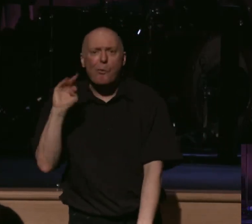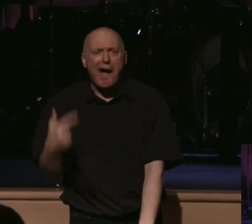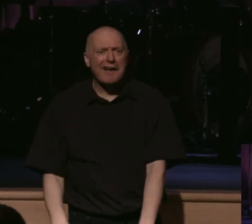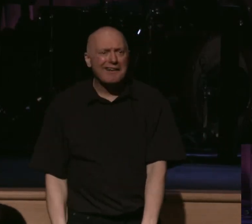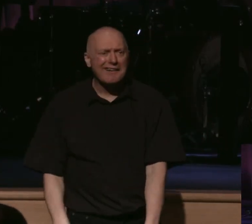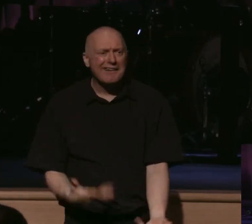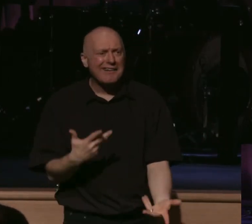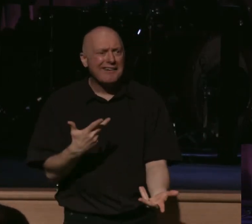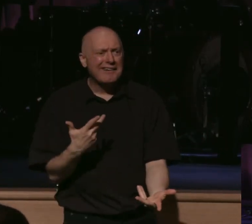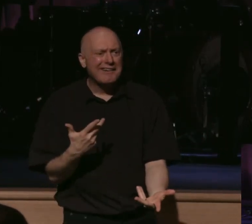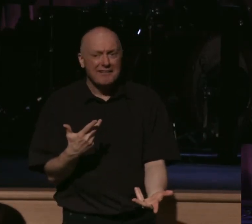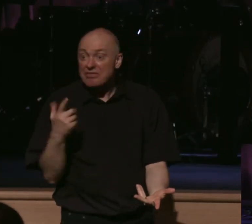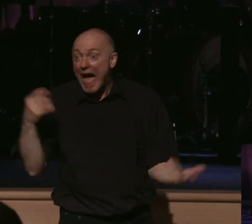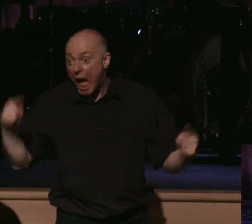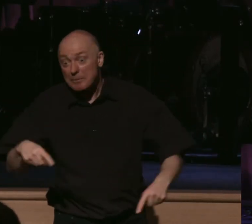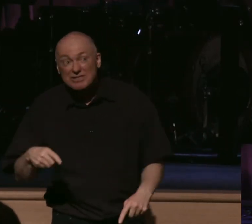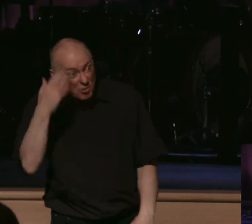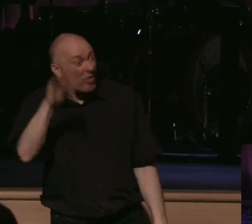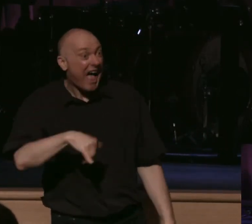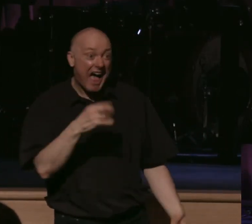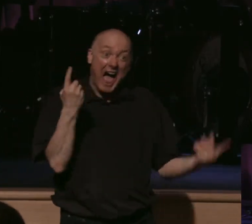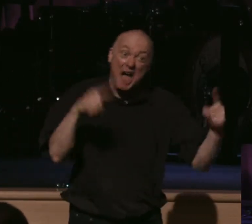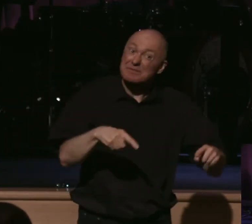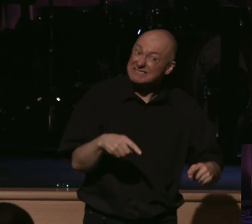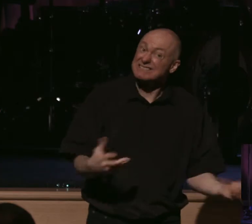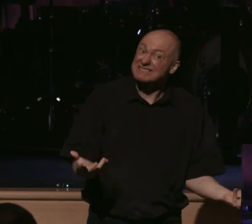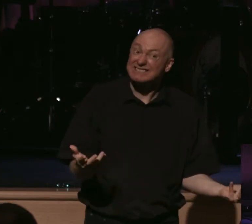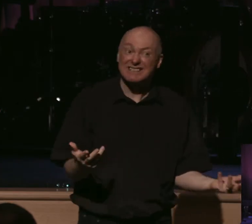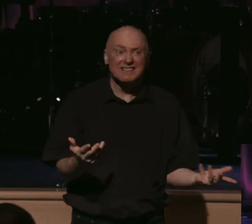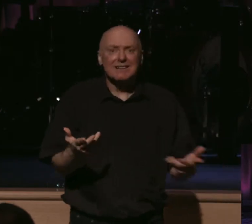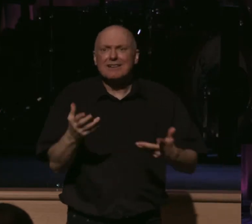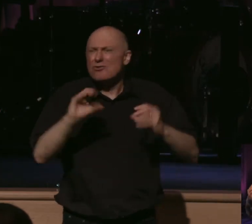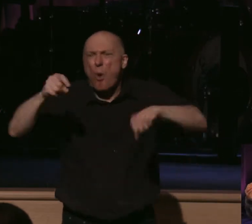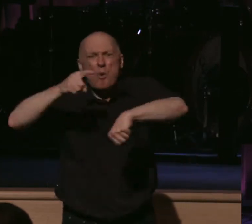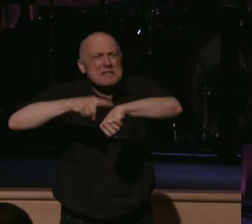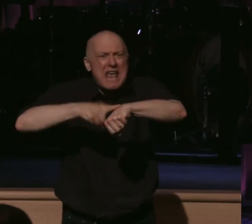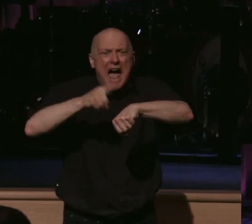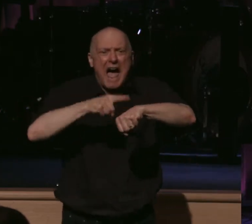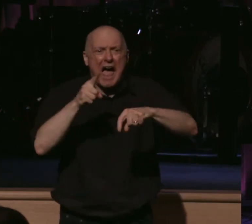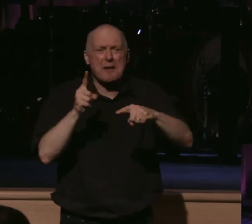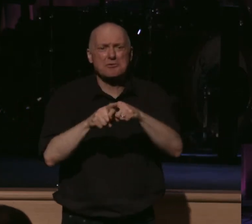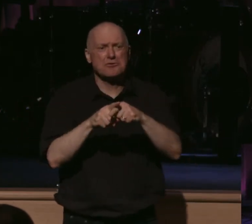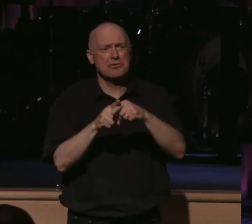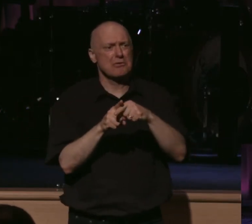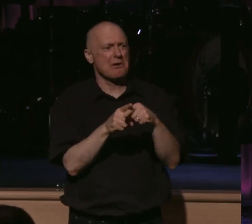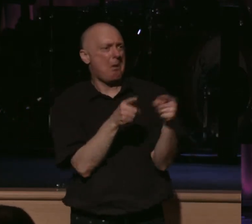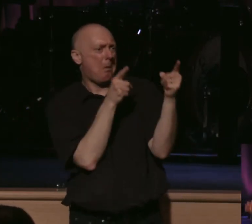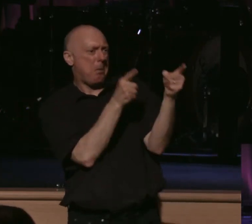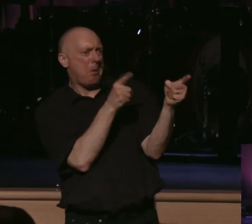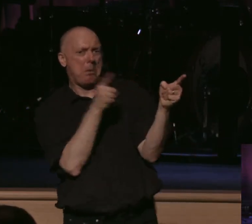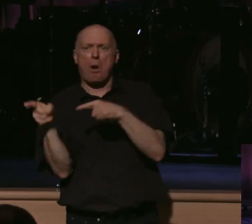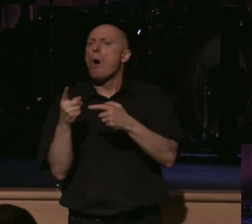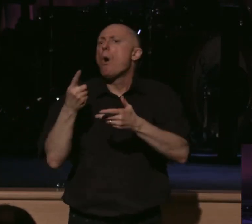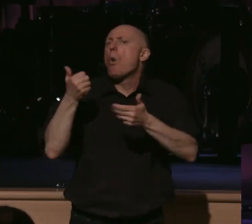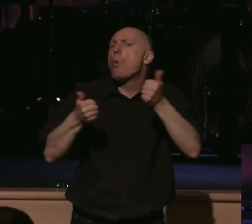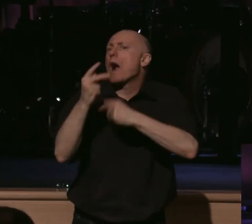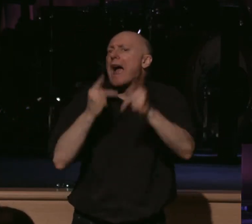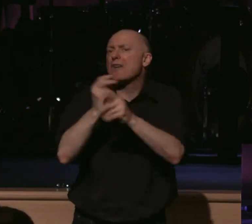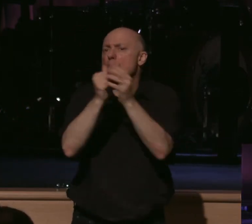church, which literally happens. There's no time to face each other with arguments of what worship style we like.